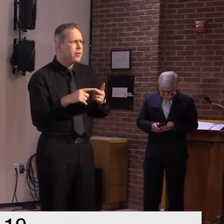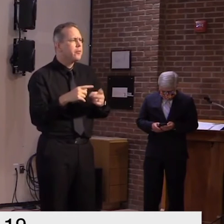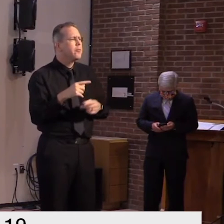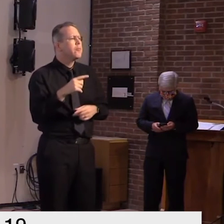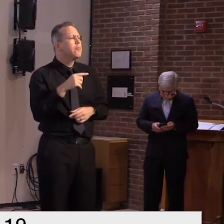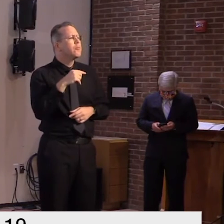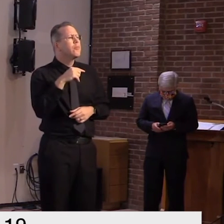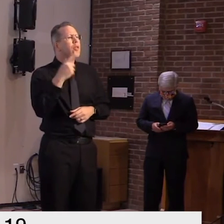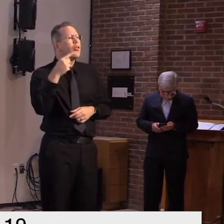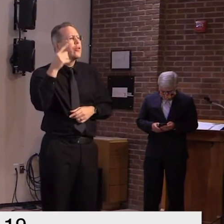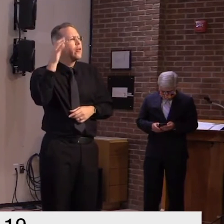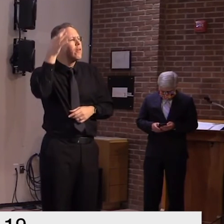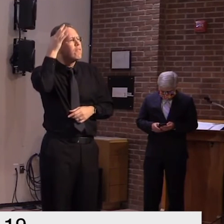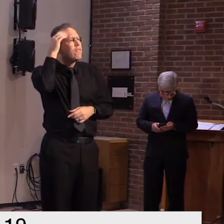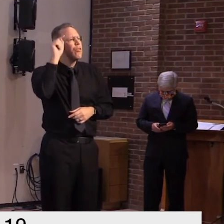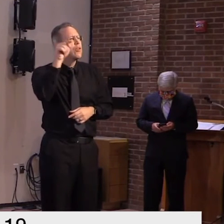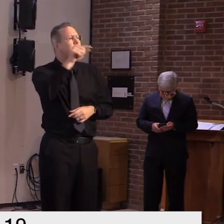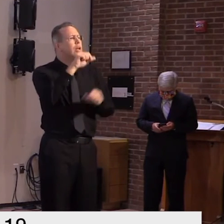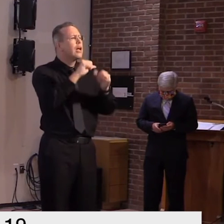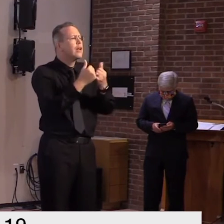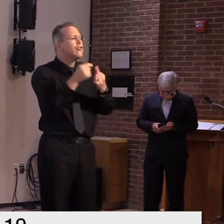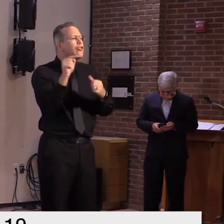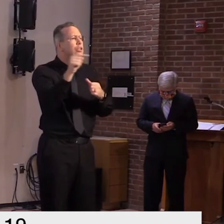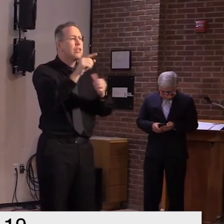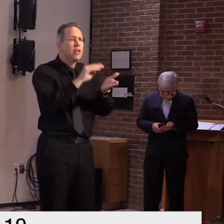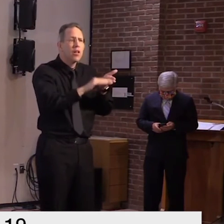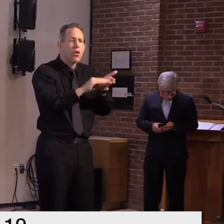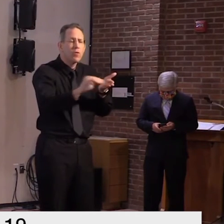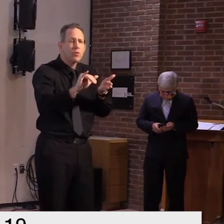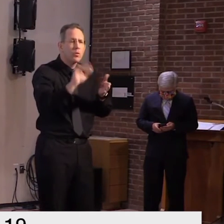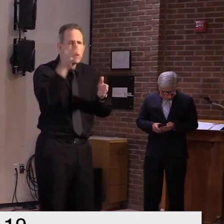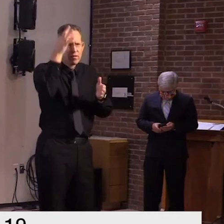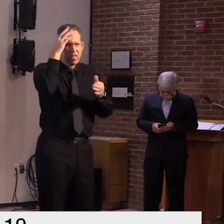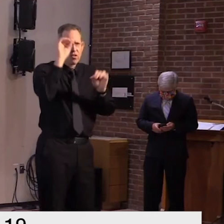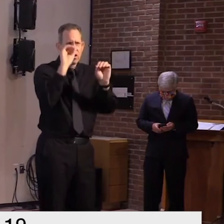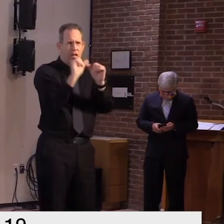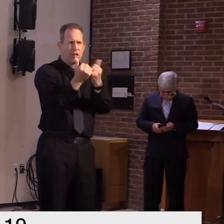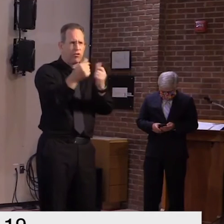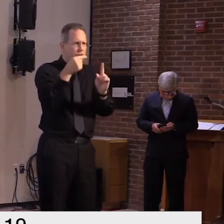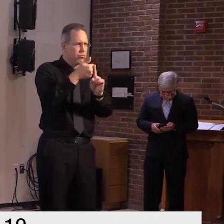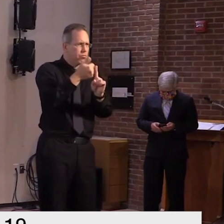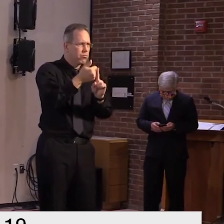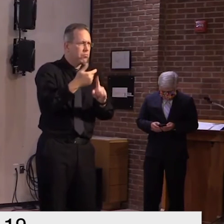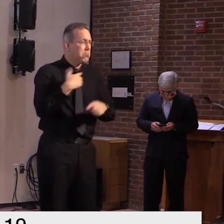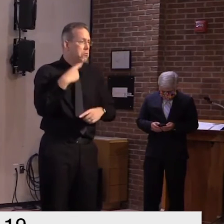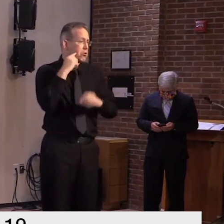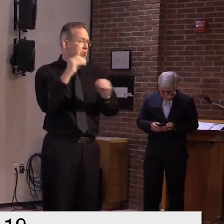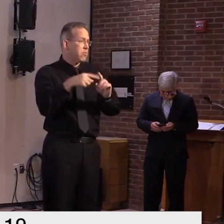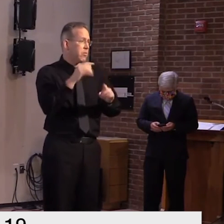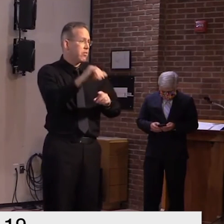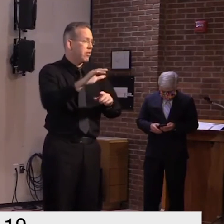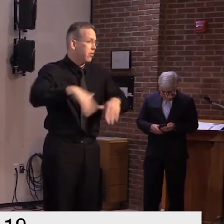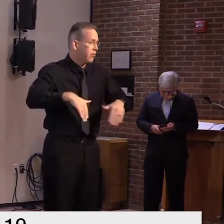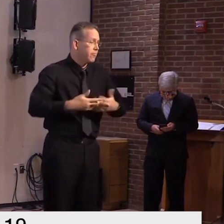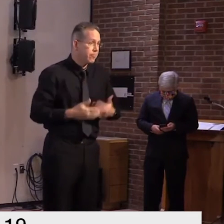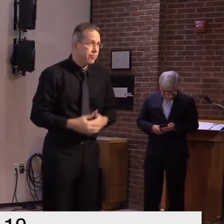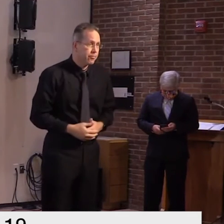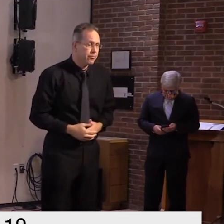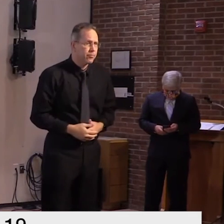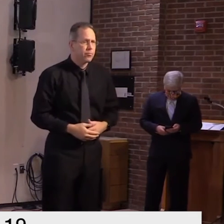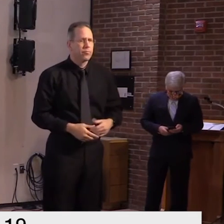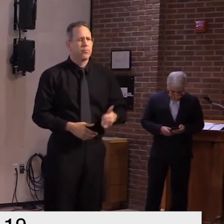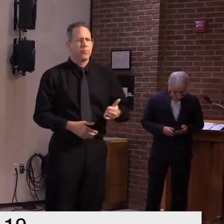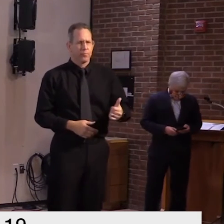federal uh not that i'm aware of okay thank you and uh last quick question here uh i